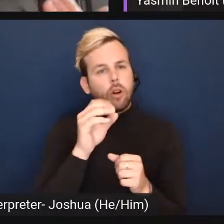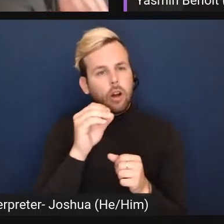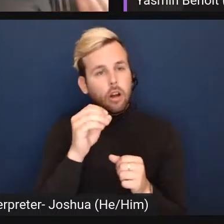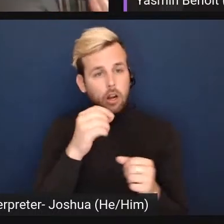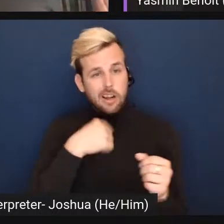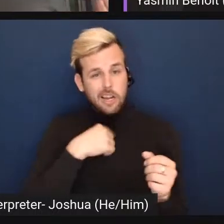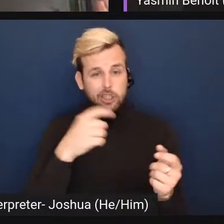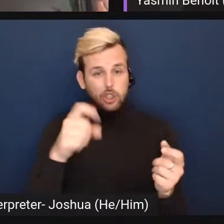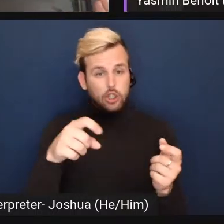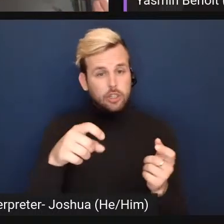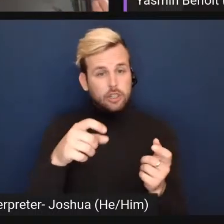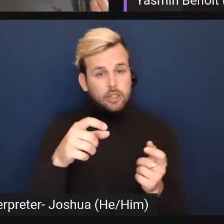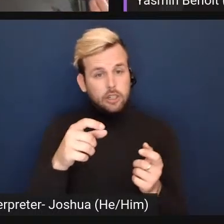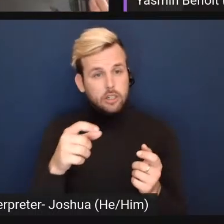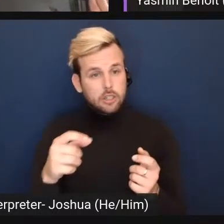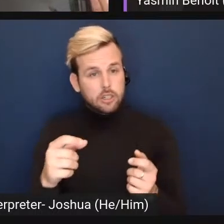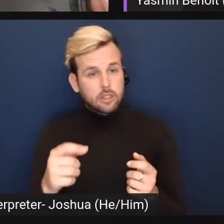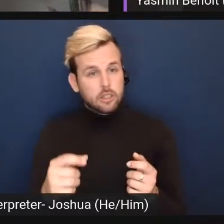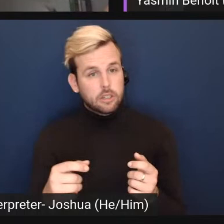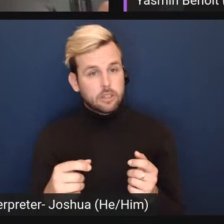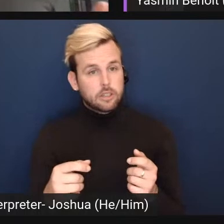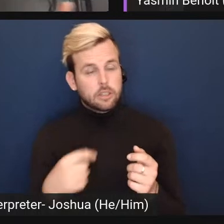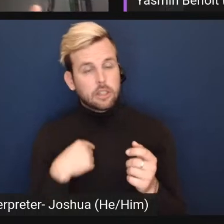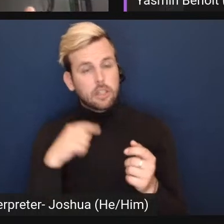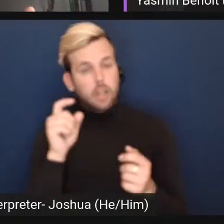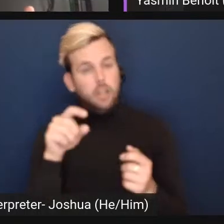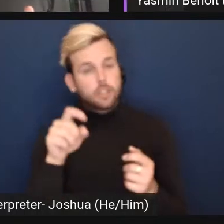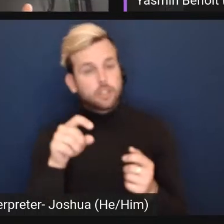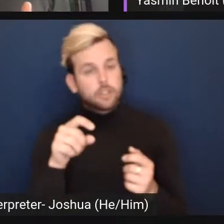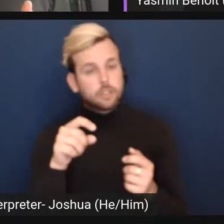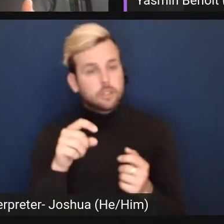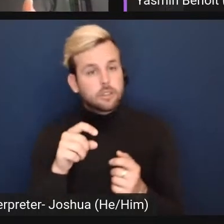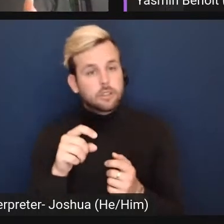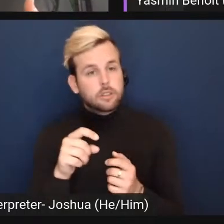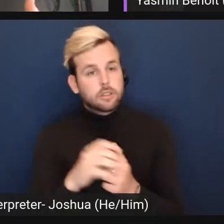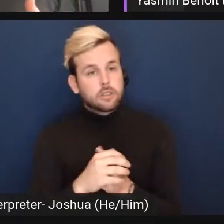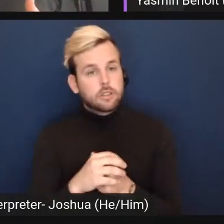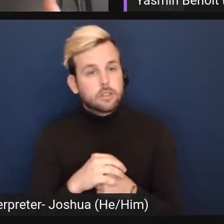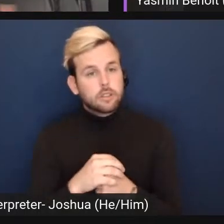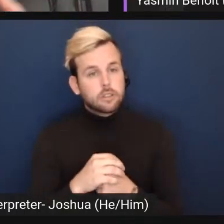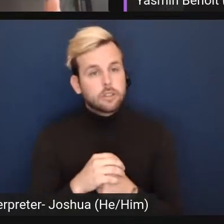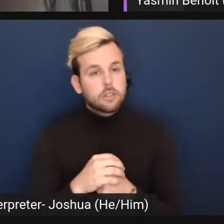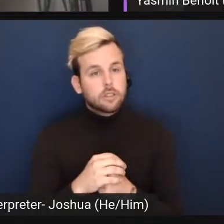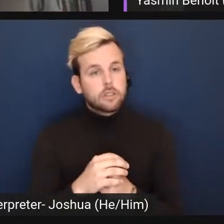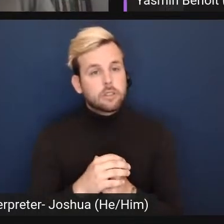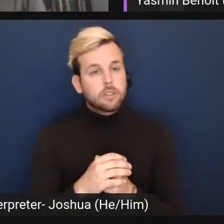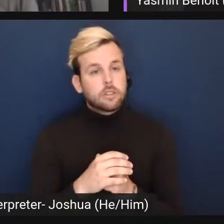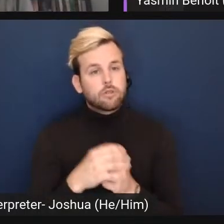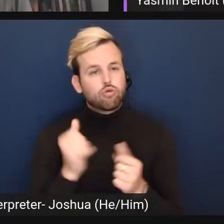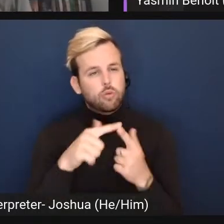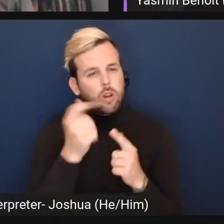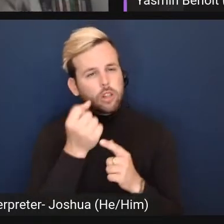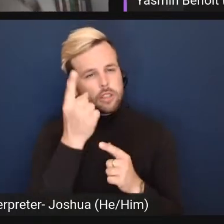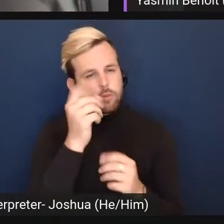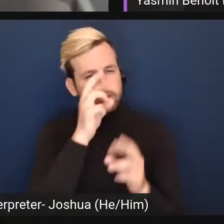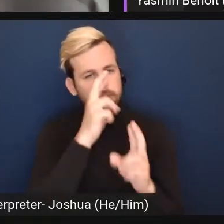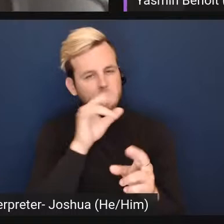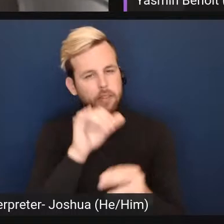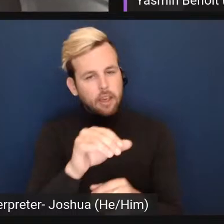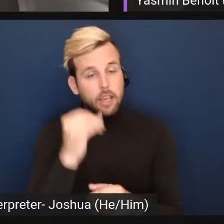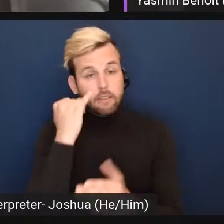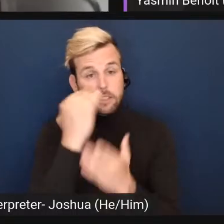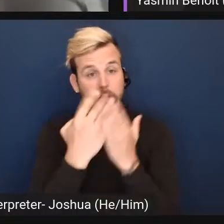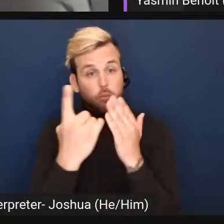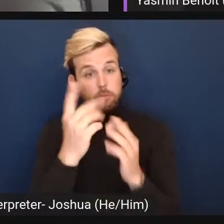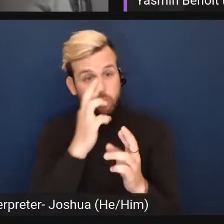should uh i should um like seek to understand and respect that and if someone's being